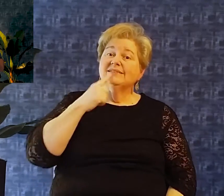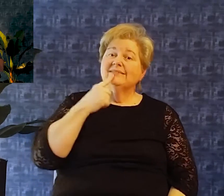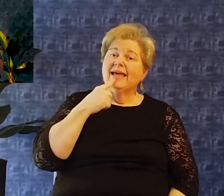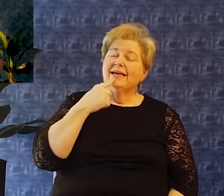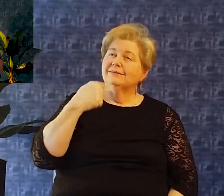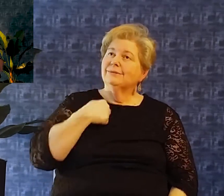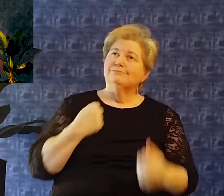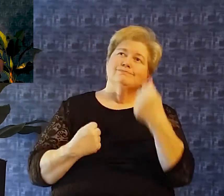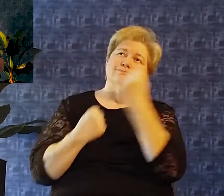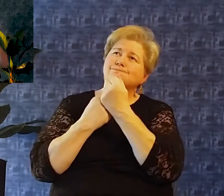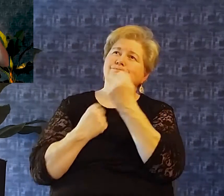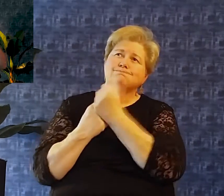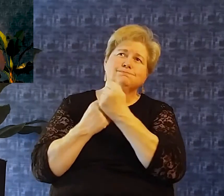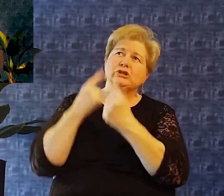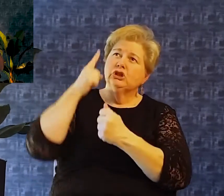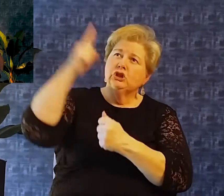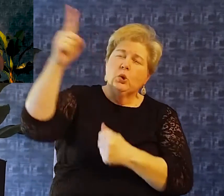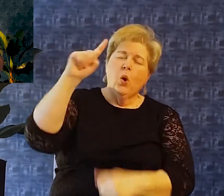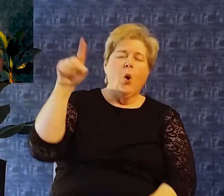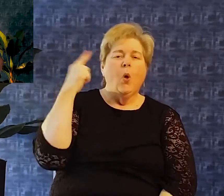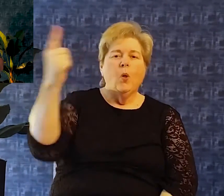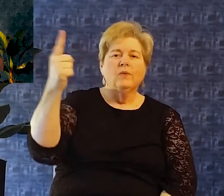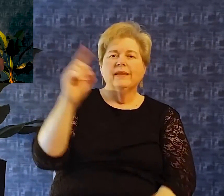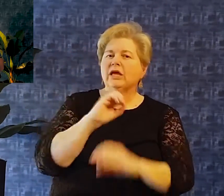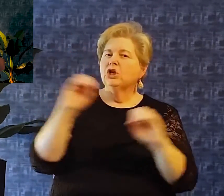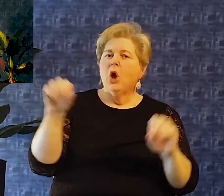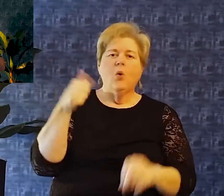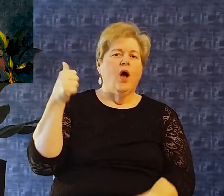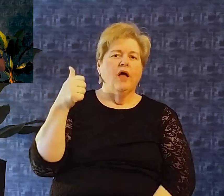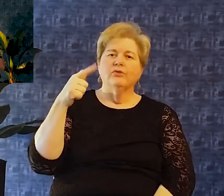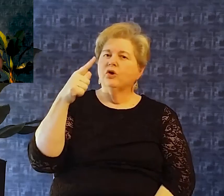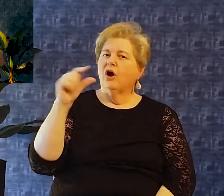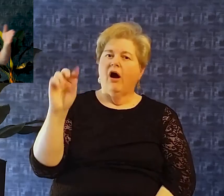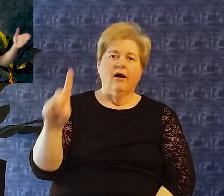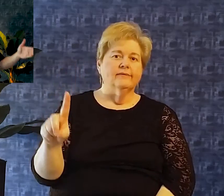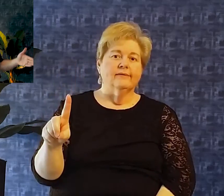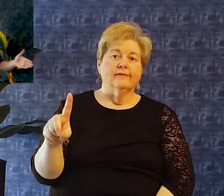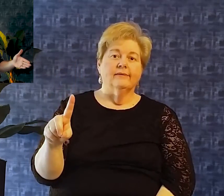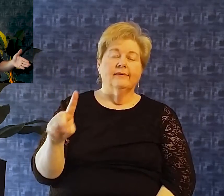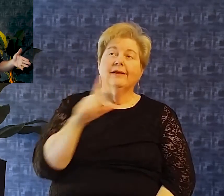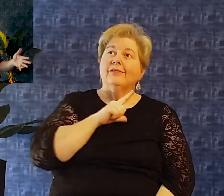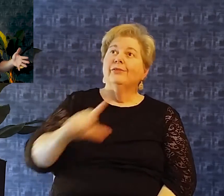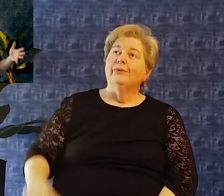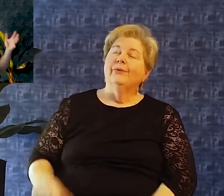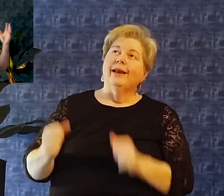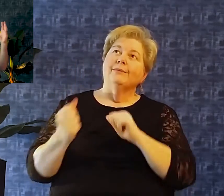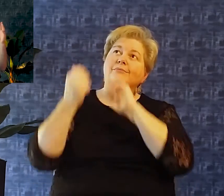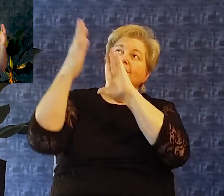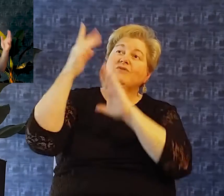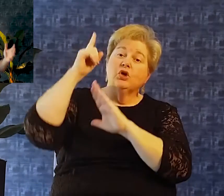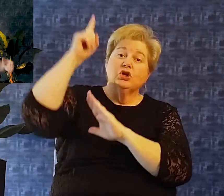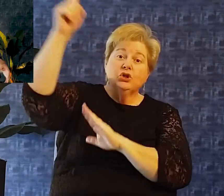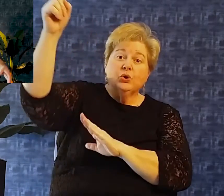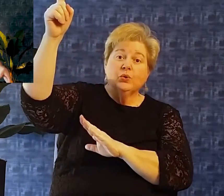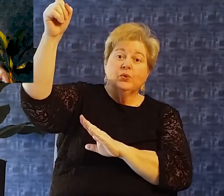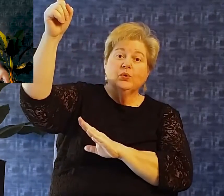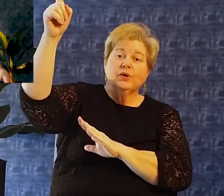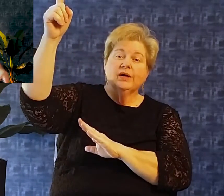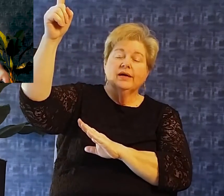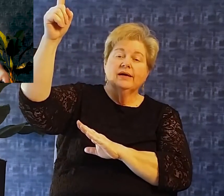David says god you alone are god there is no other god And so lord I am coming before